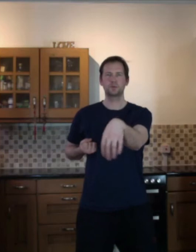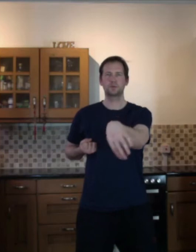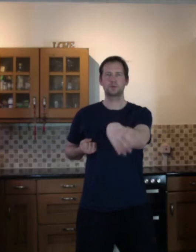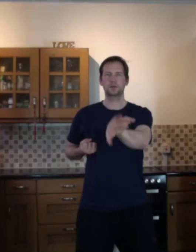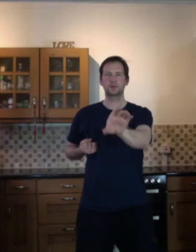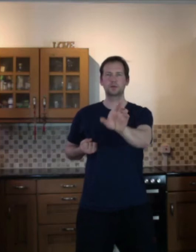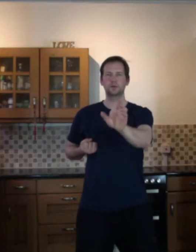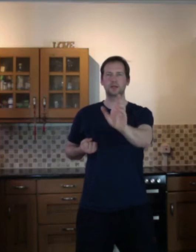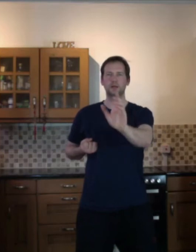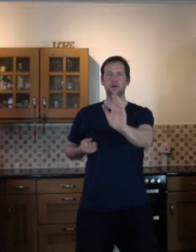Round into Wu Sao.